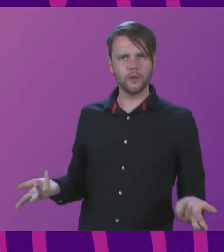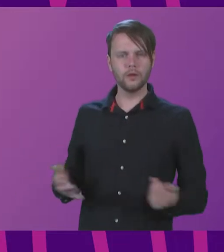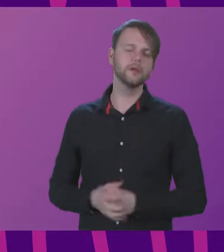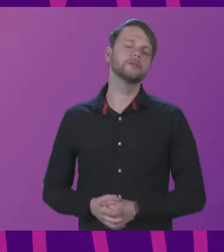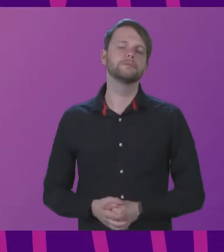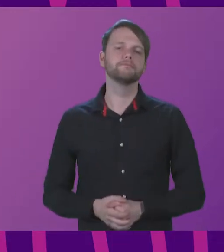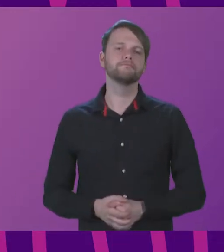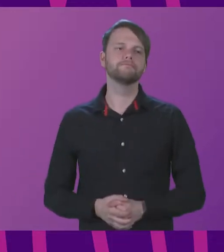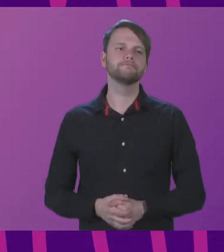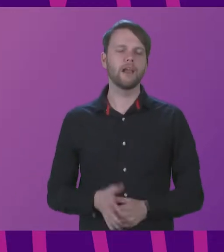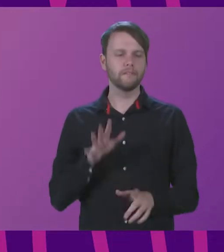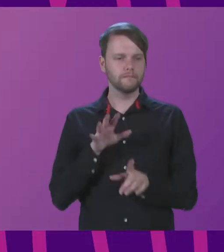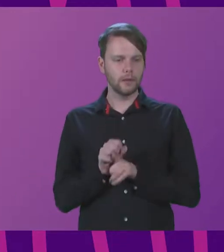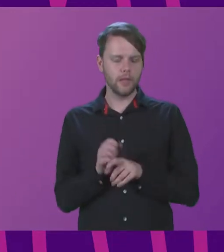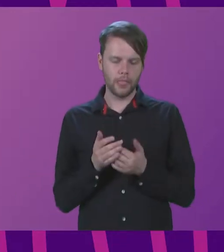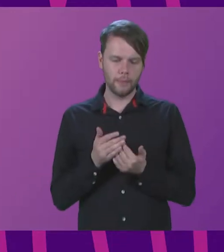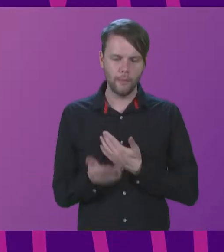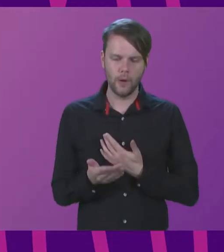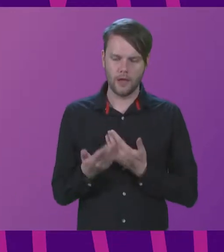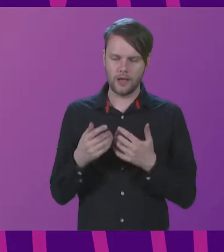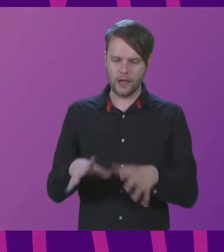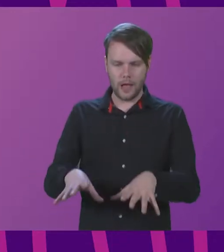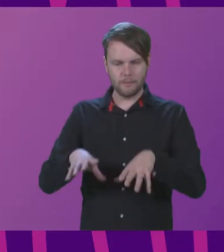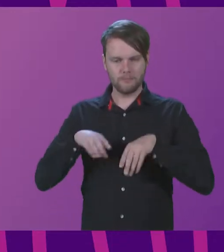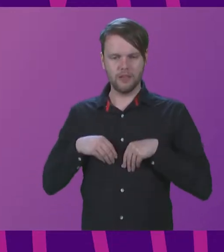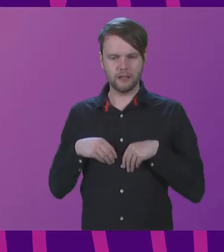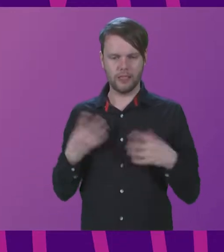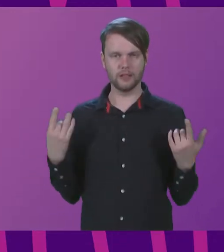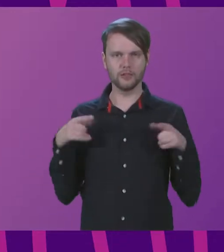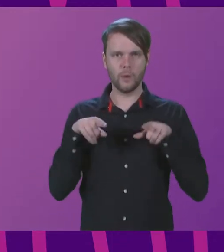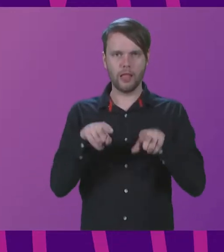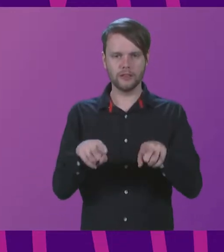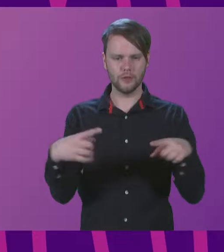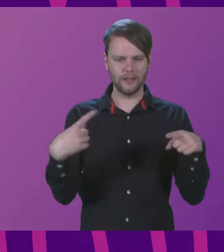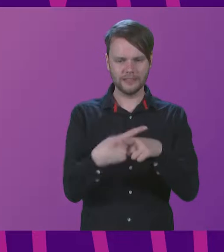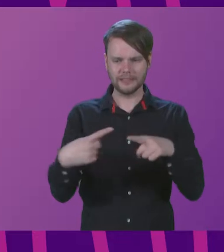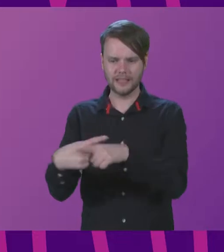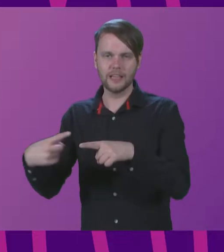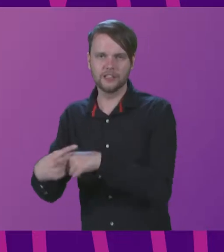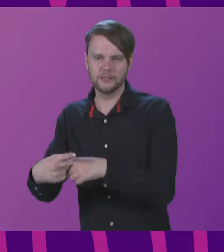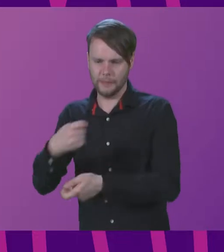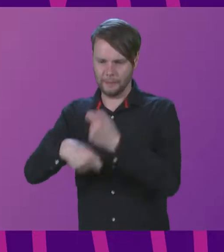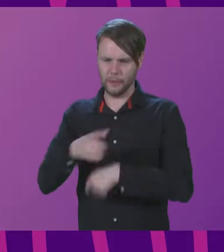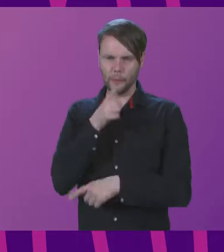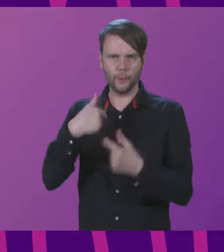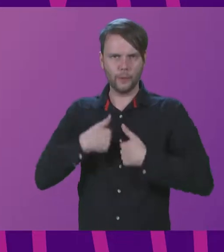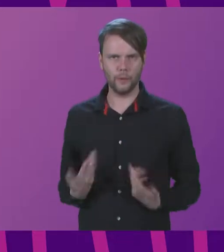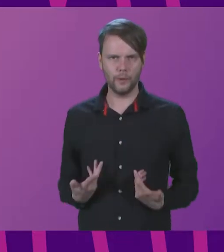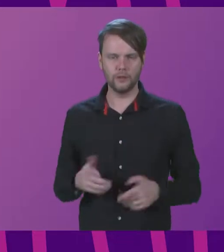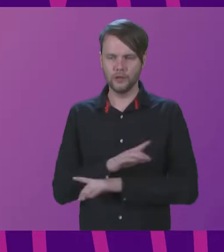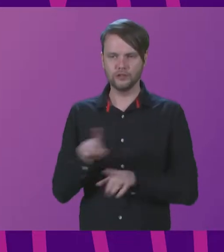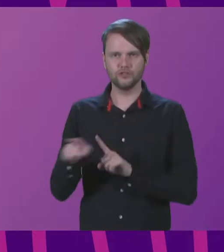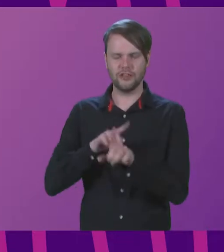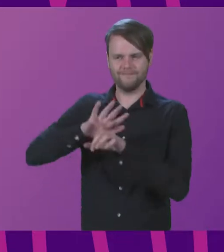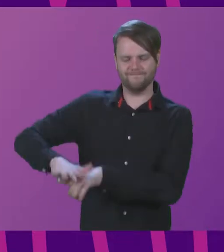I found that the more I embrace the dualities of intersections that make me who I am, instead of trying to push them